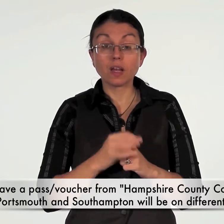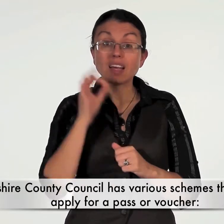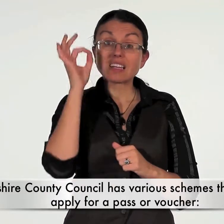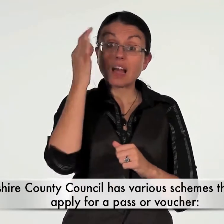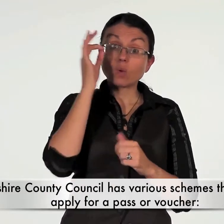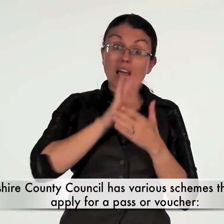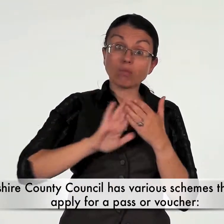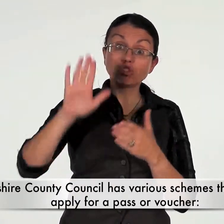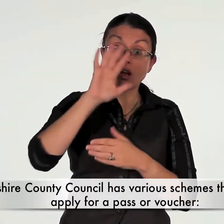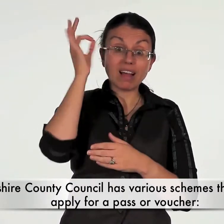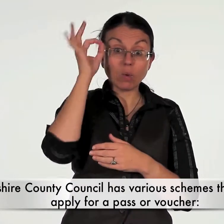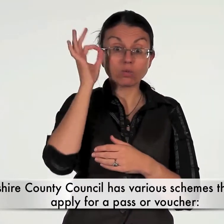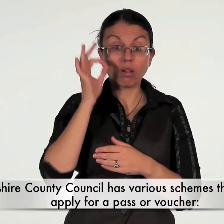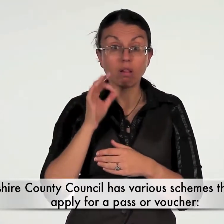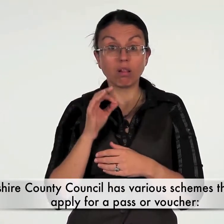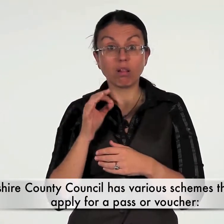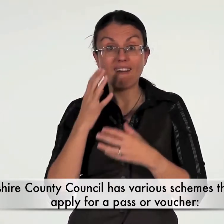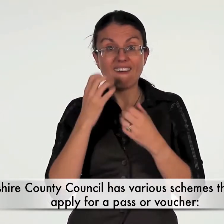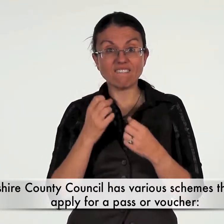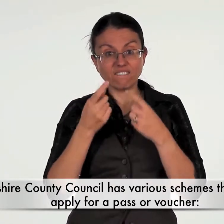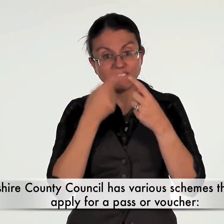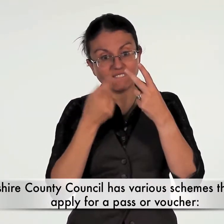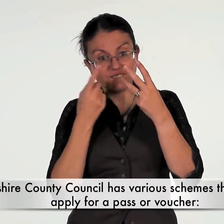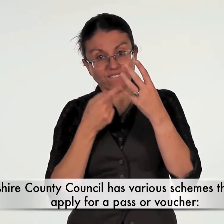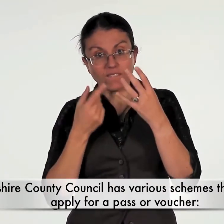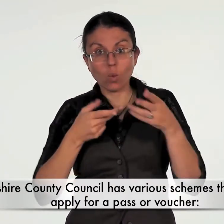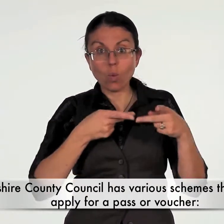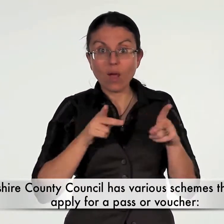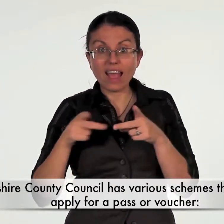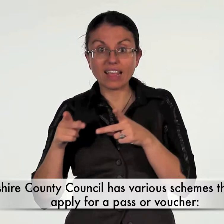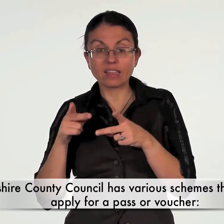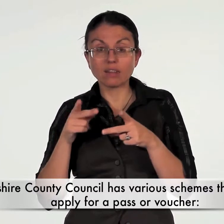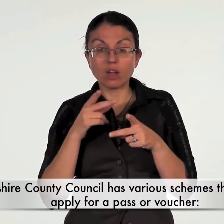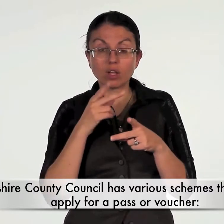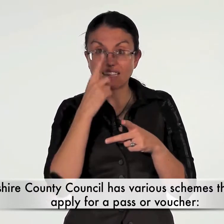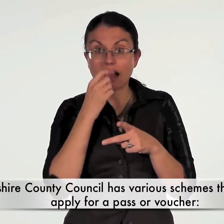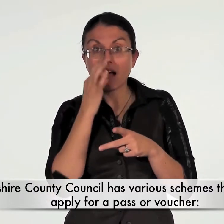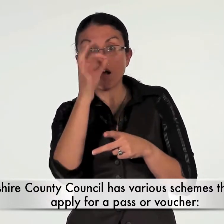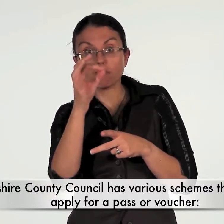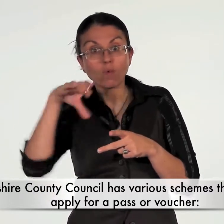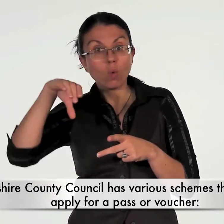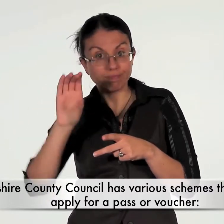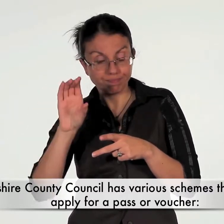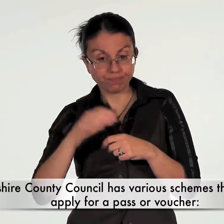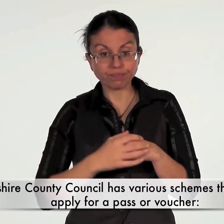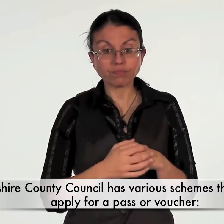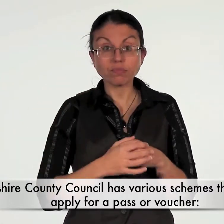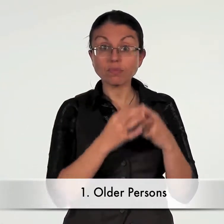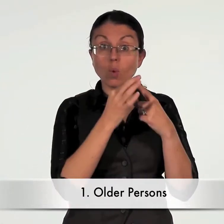Hampshire County Council has various schemes that you can apply for a pass or voucher. Older